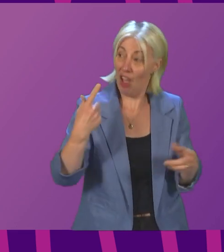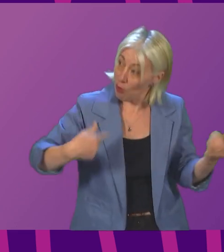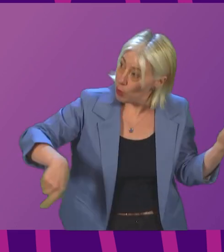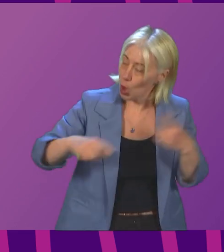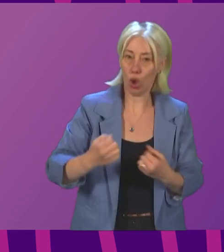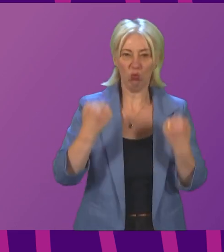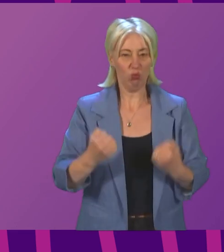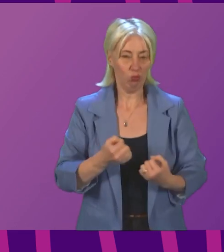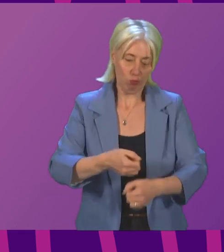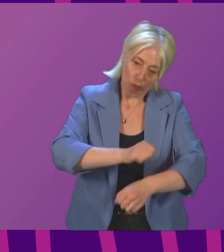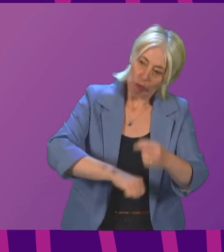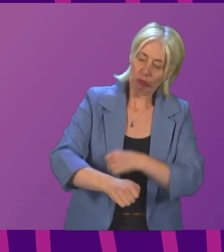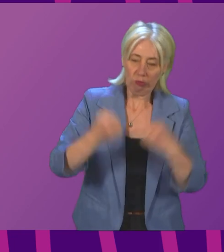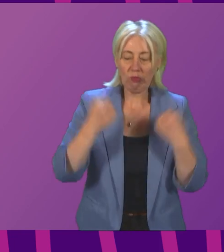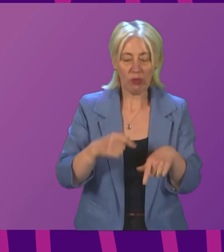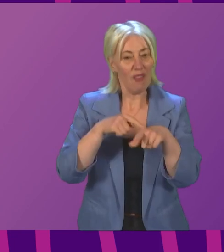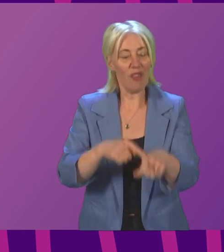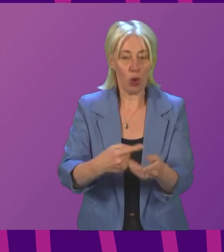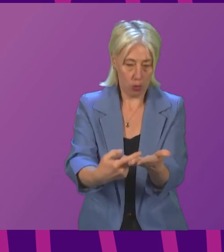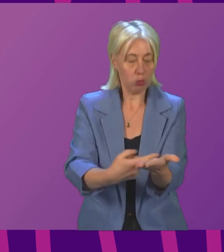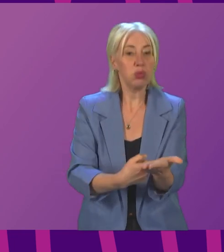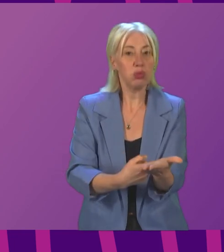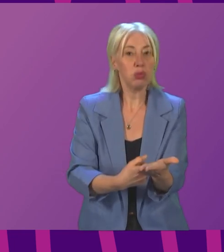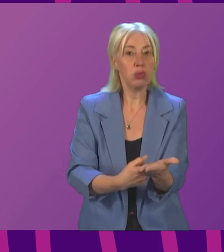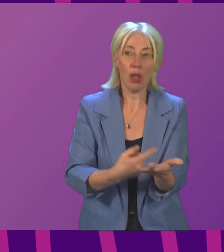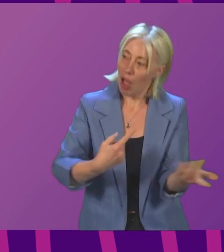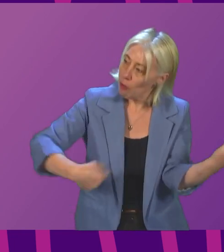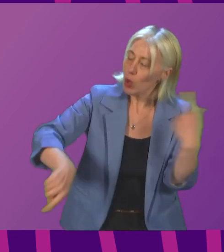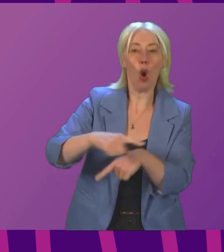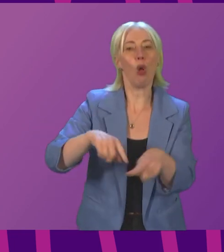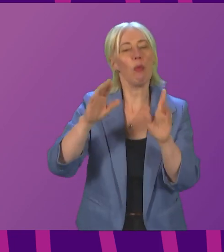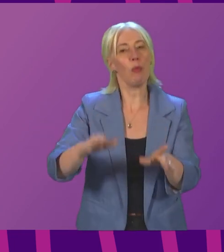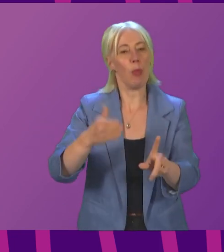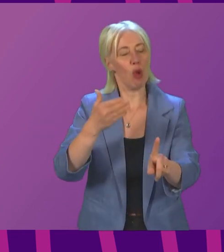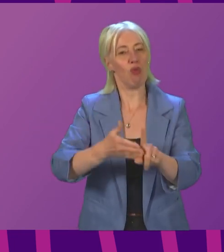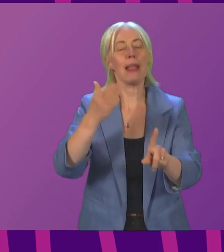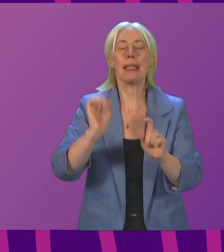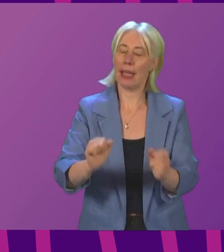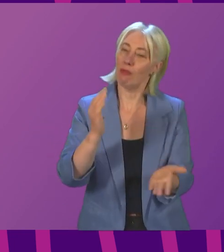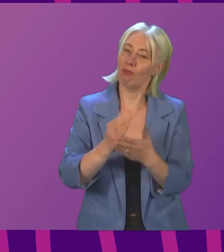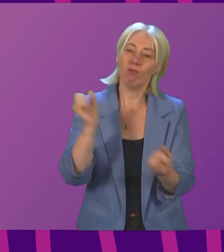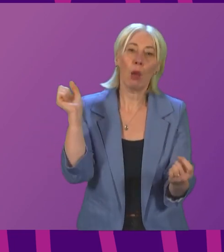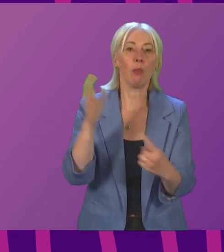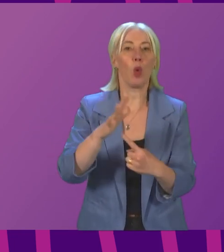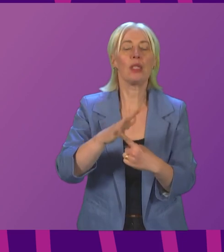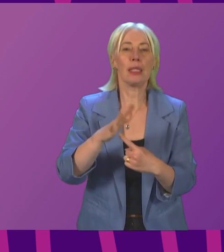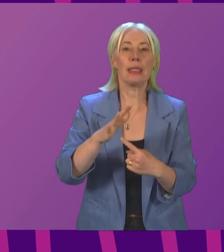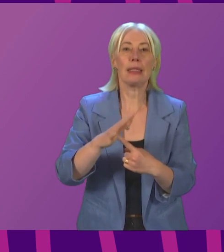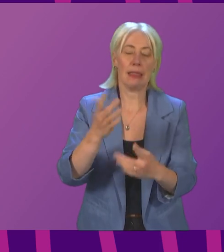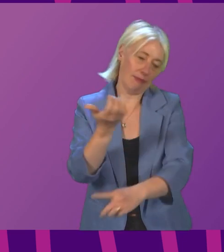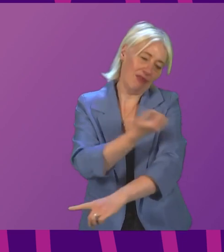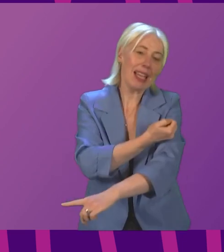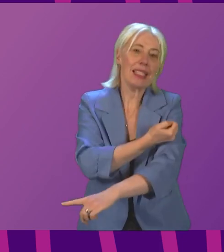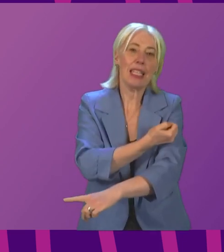step up our compliance with basic mitigations, if we all recognise the vital importance of